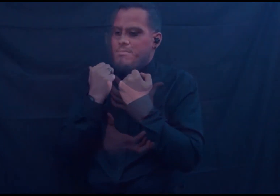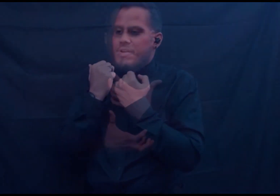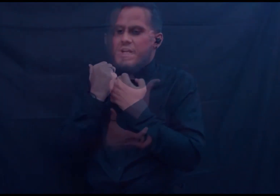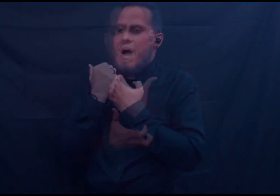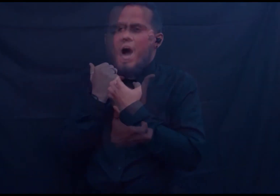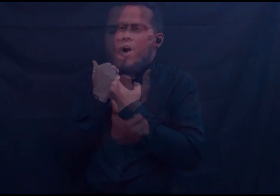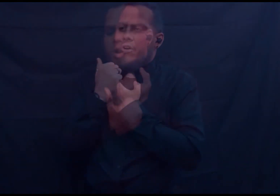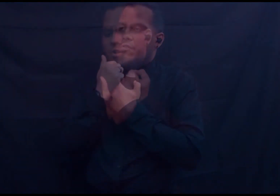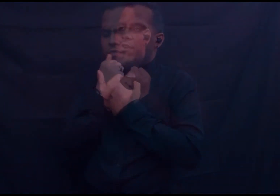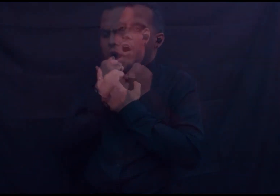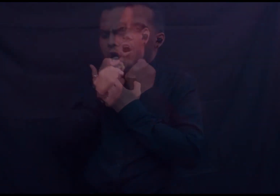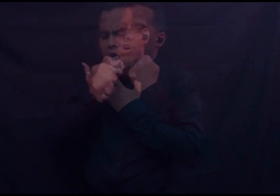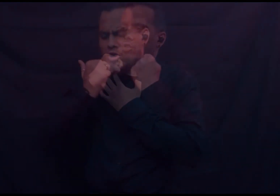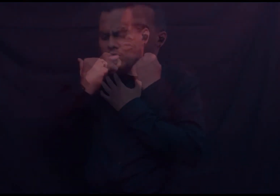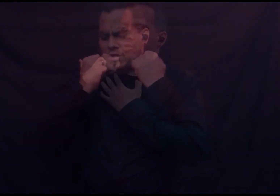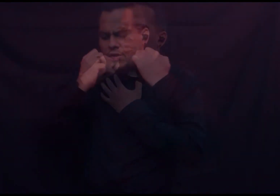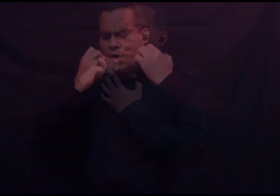me out of all control,